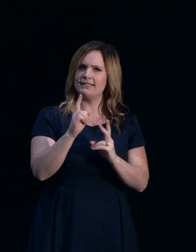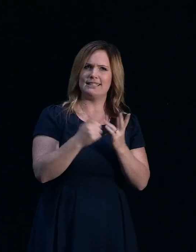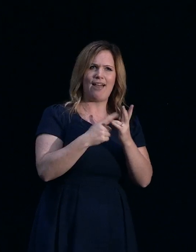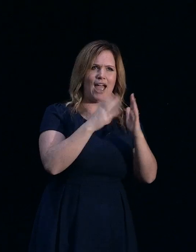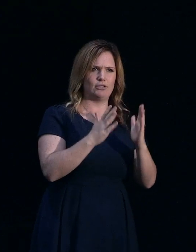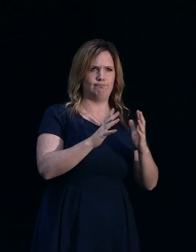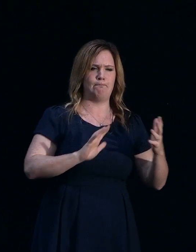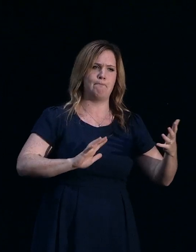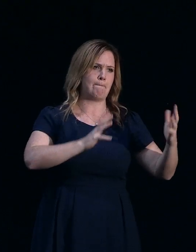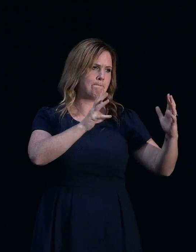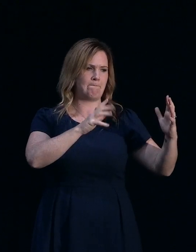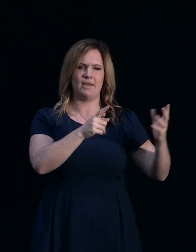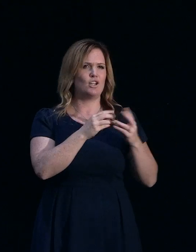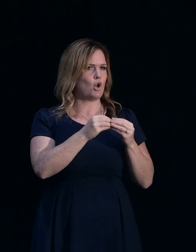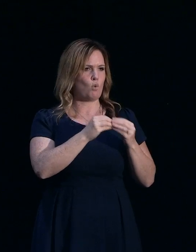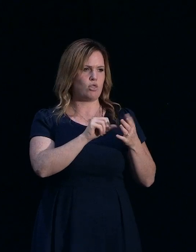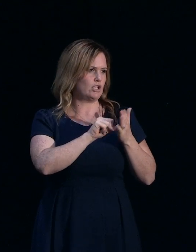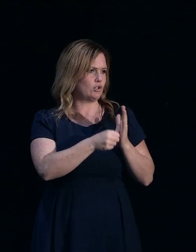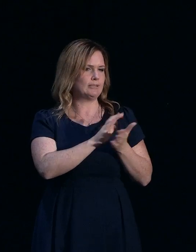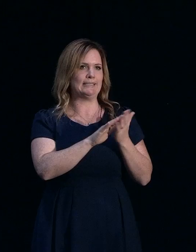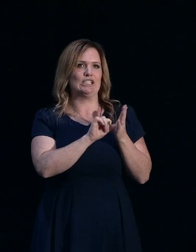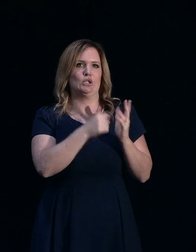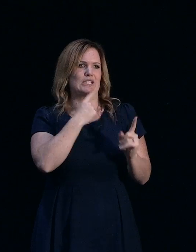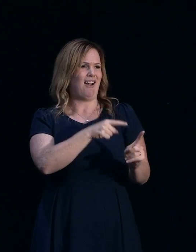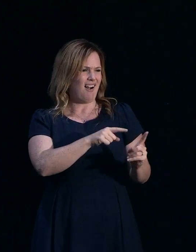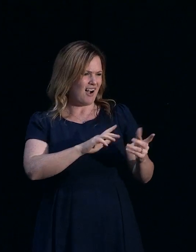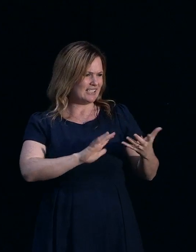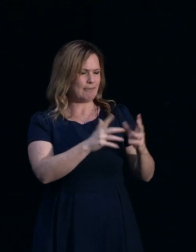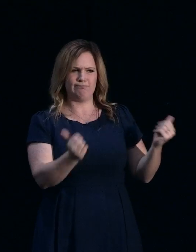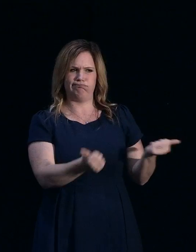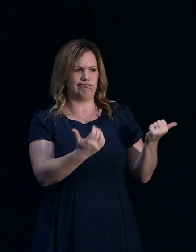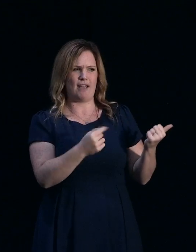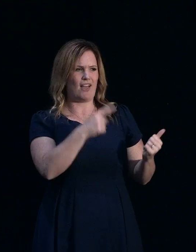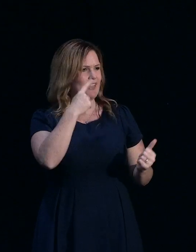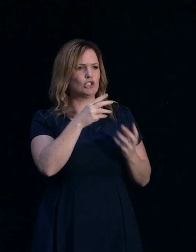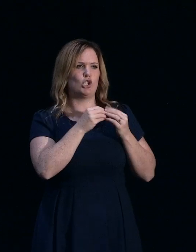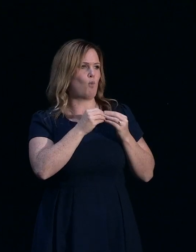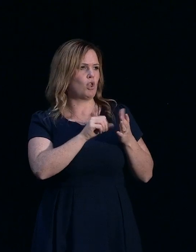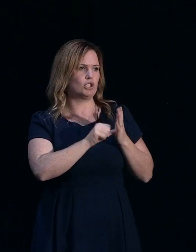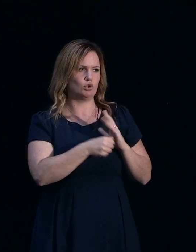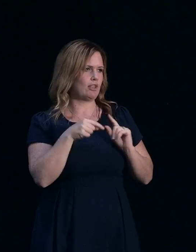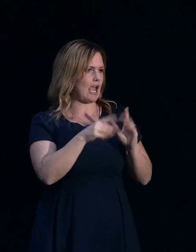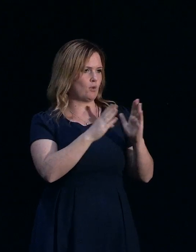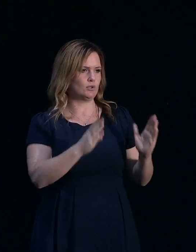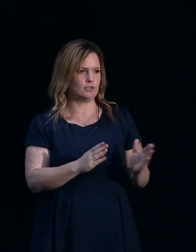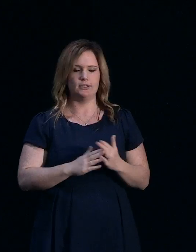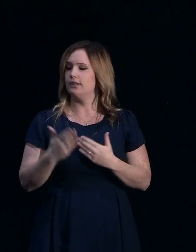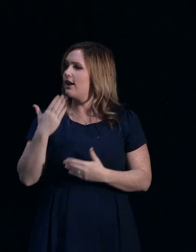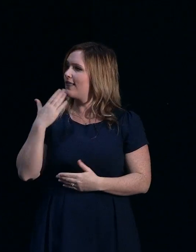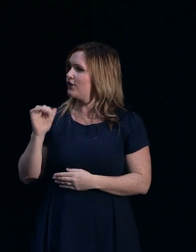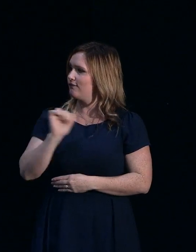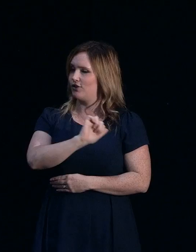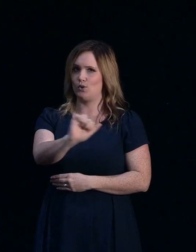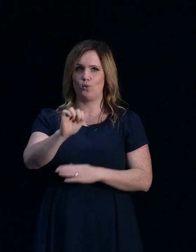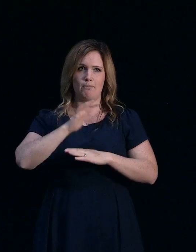then the insurer may come back and say until the damage is repaired, we don't believe it's insurable. Great. Thank you very much for your